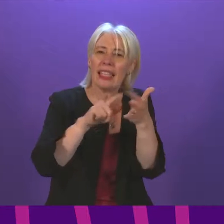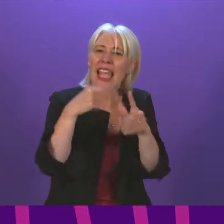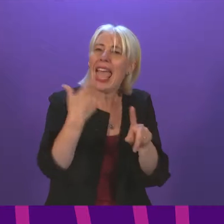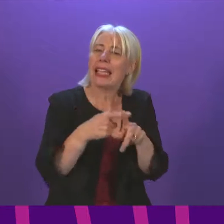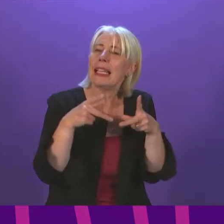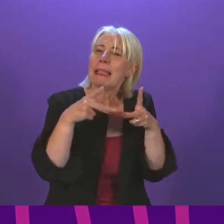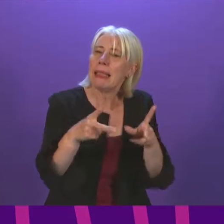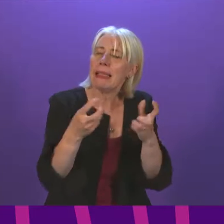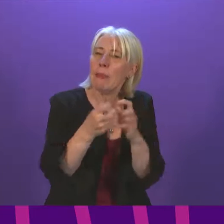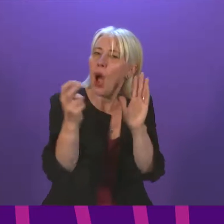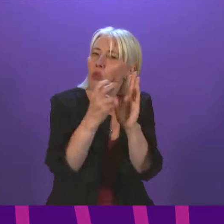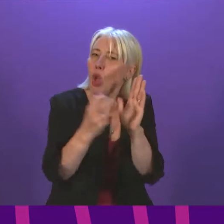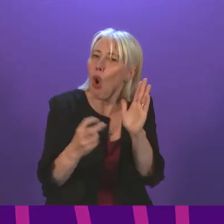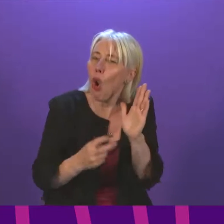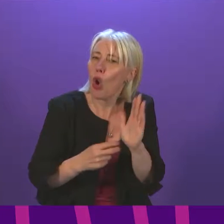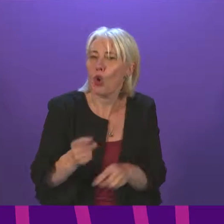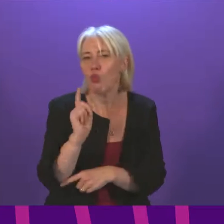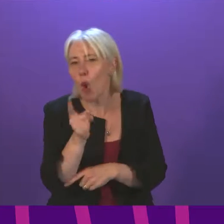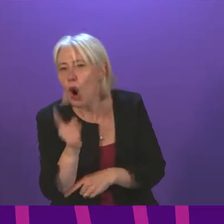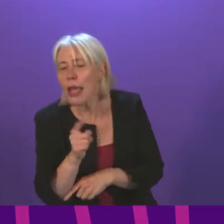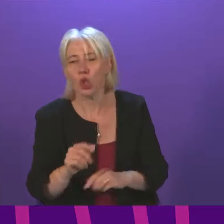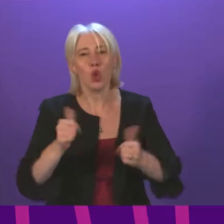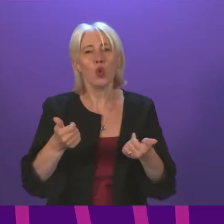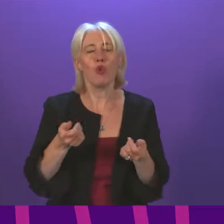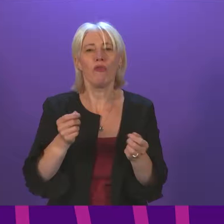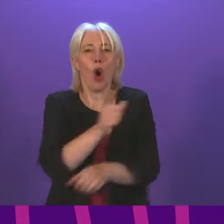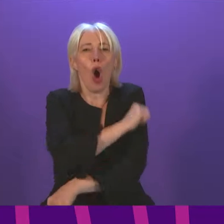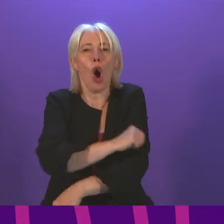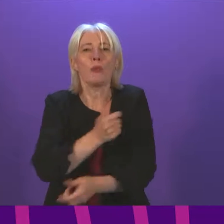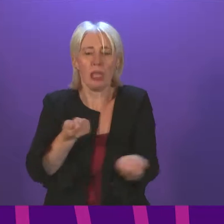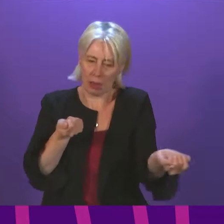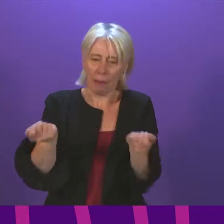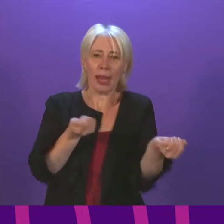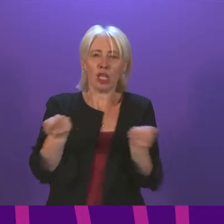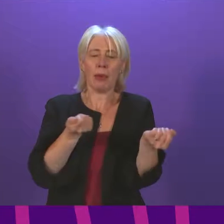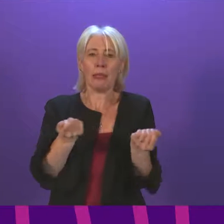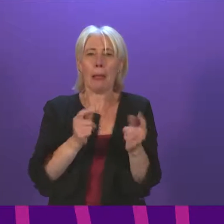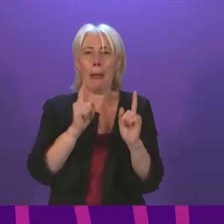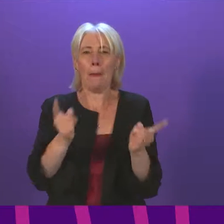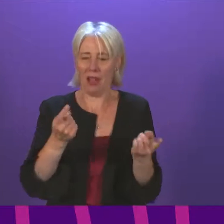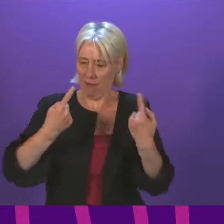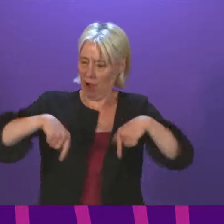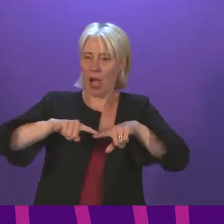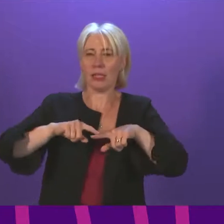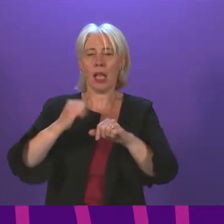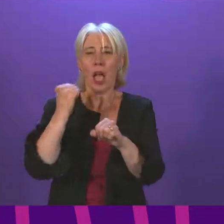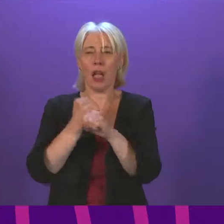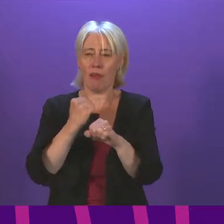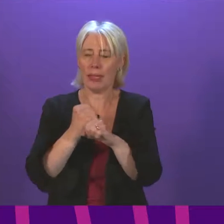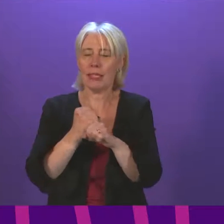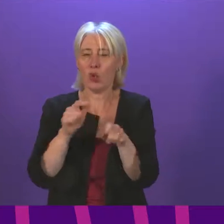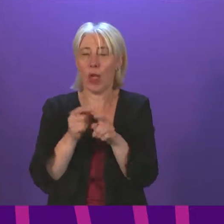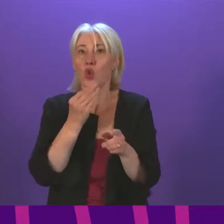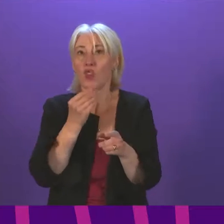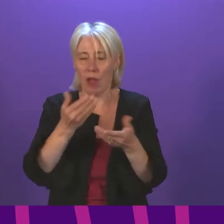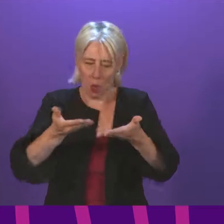provide really incredibly useful feedback for hospital management, but, of course, for us in government as well. And I would encourage staff to continue to